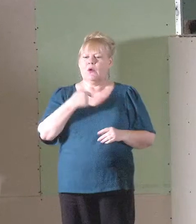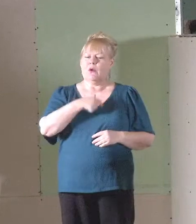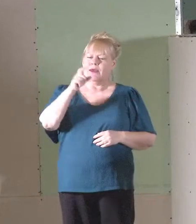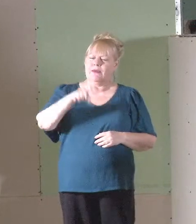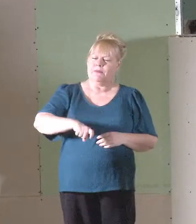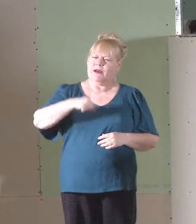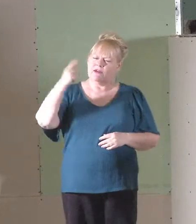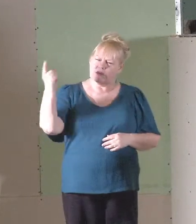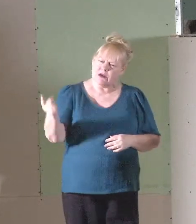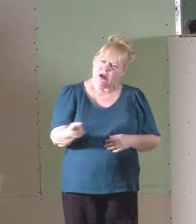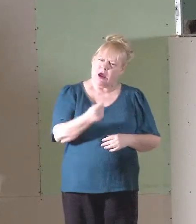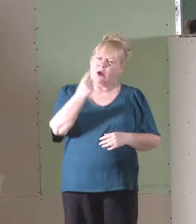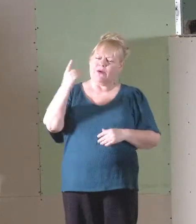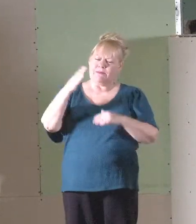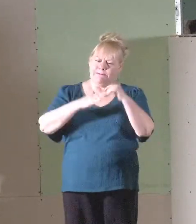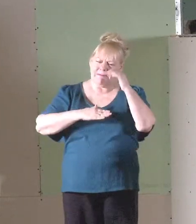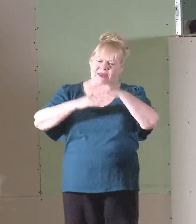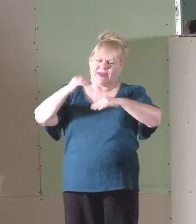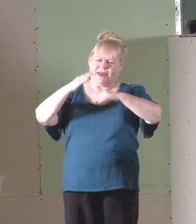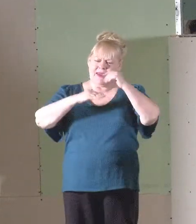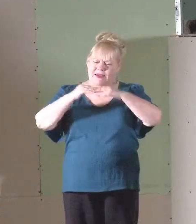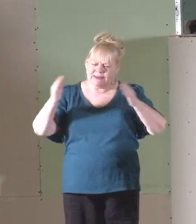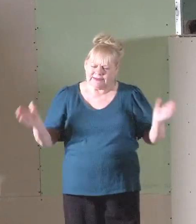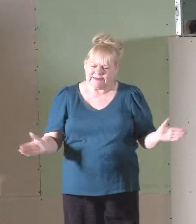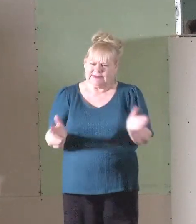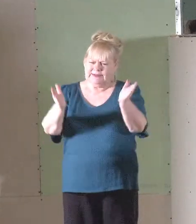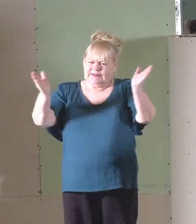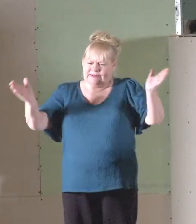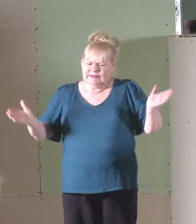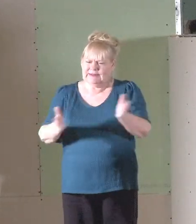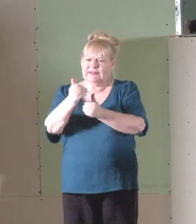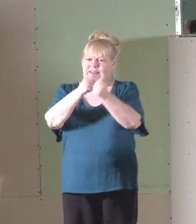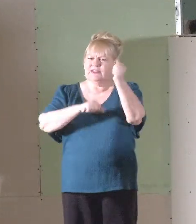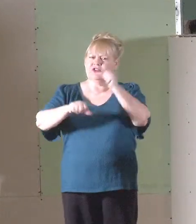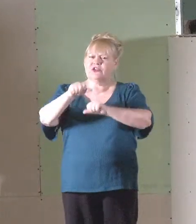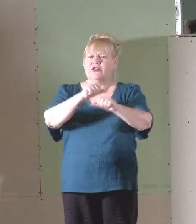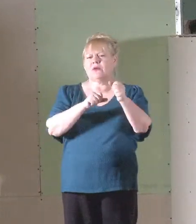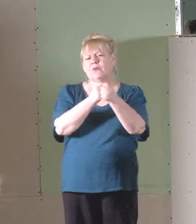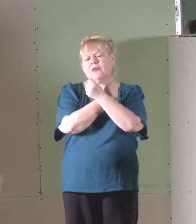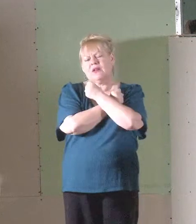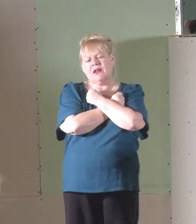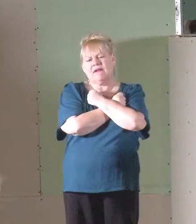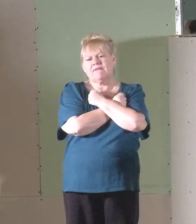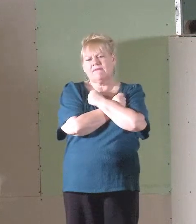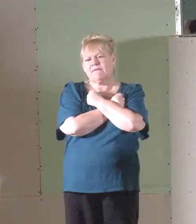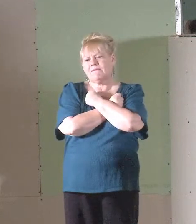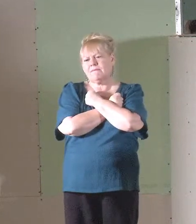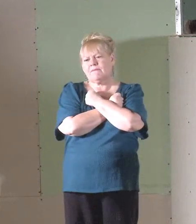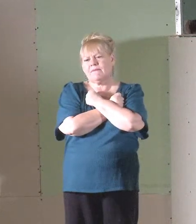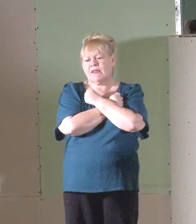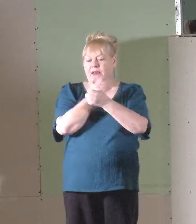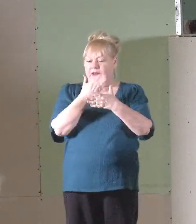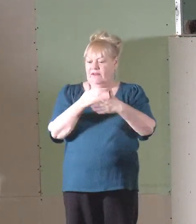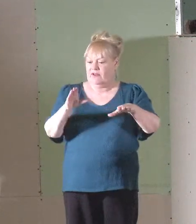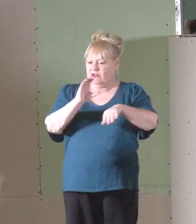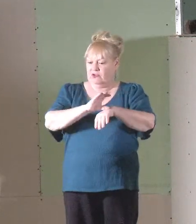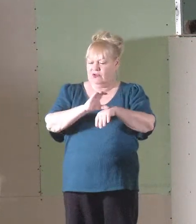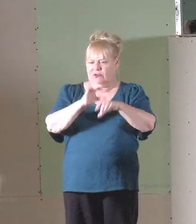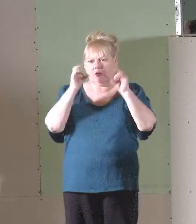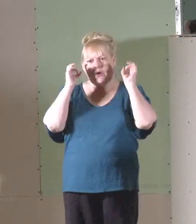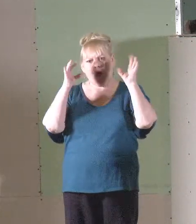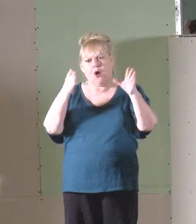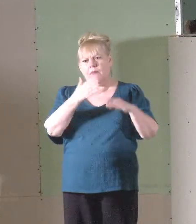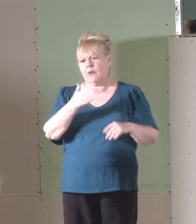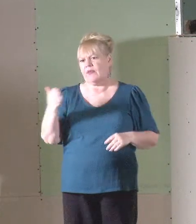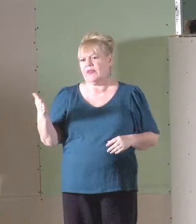must always be building one another up in love. Division in the church is a horrible